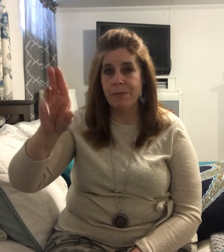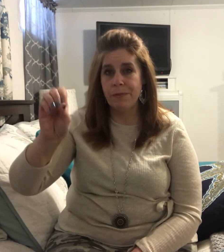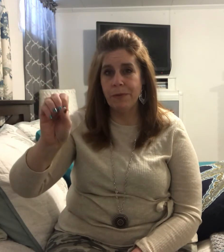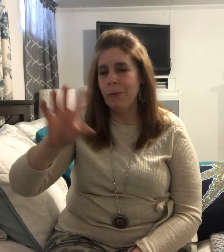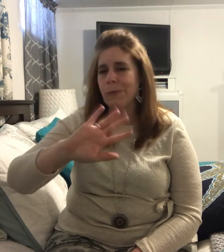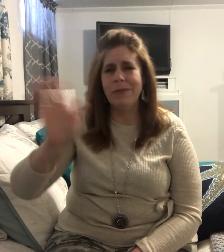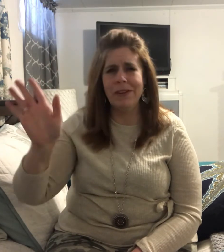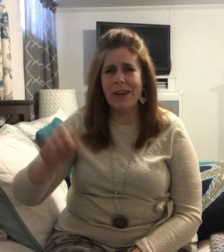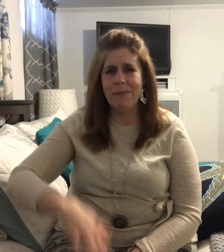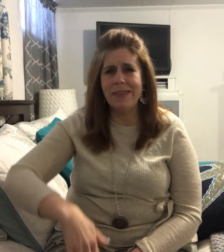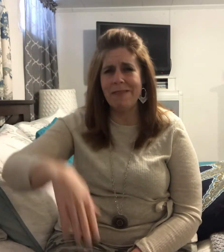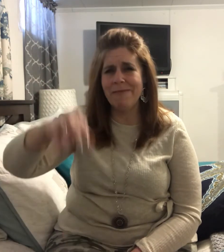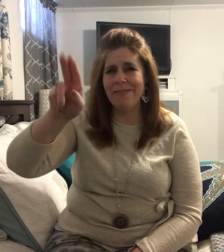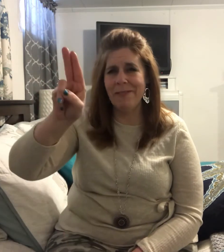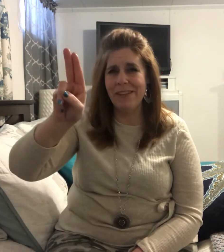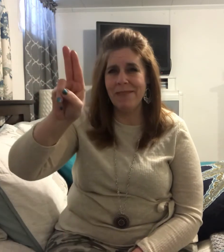Oh sorry. Messed up. One more time.